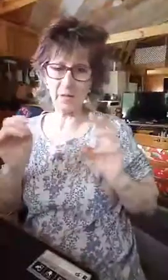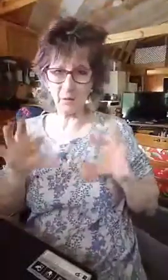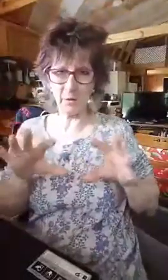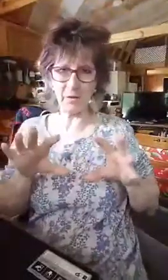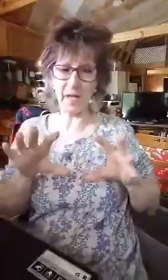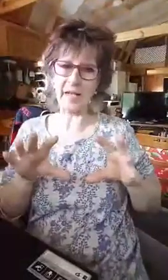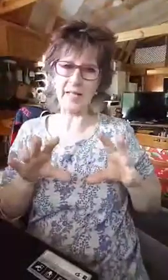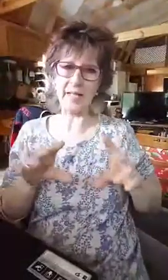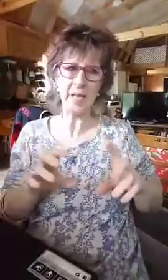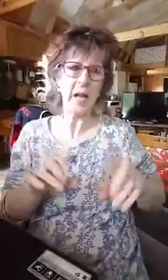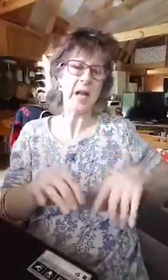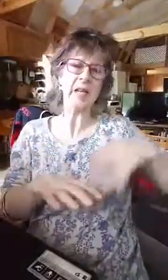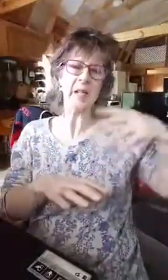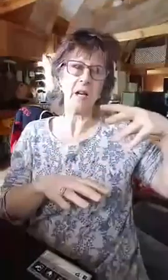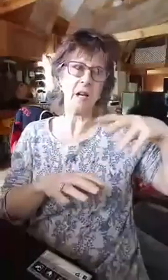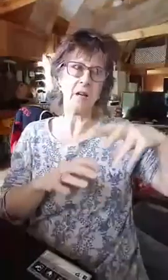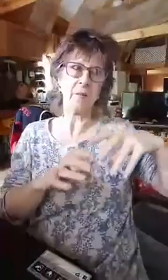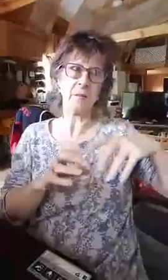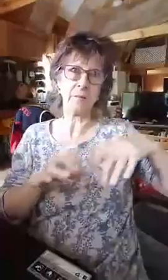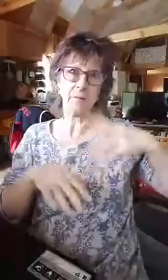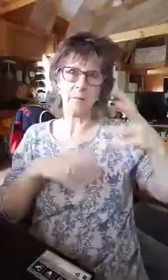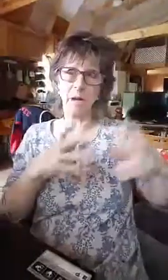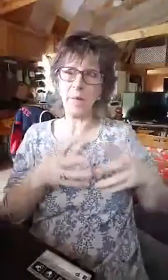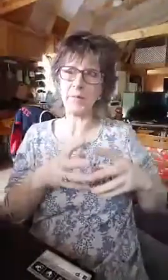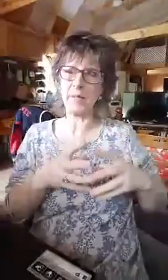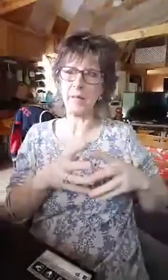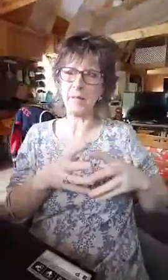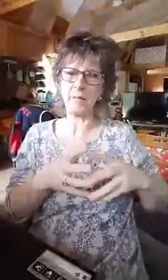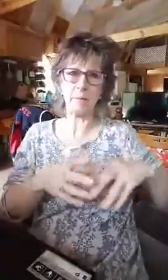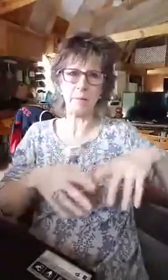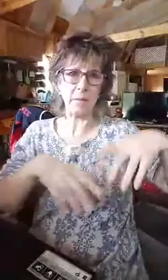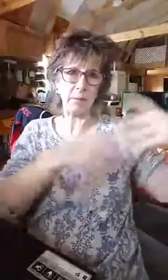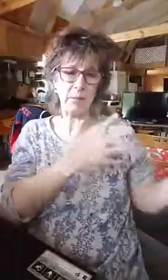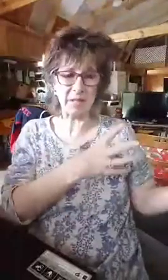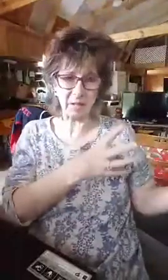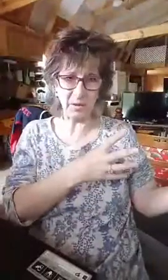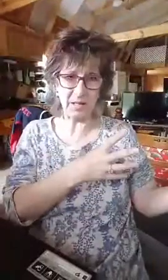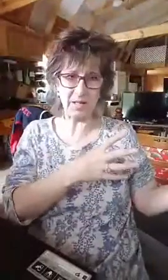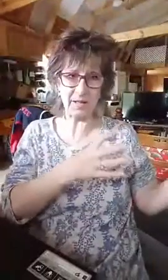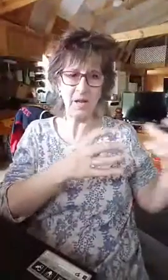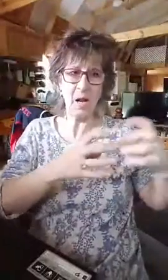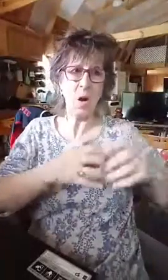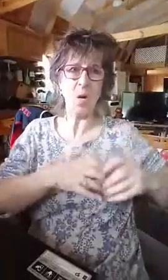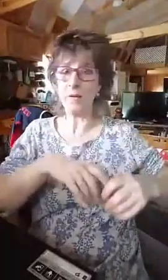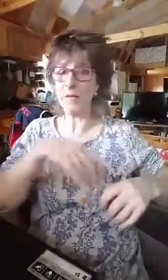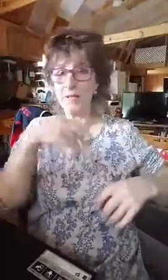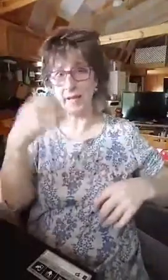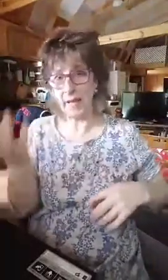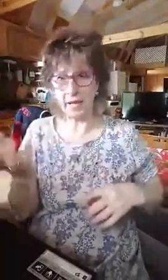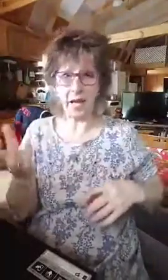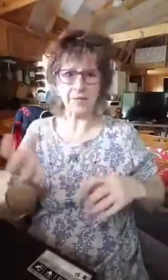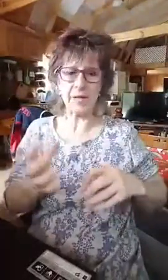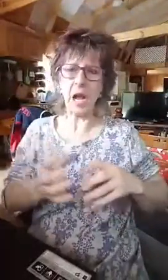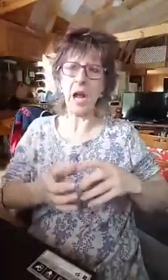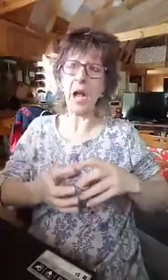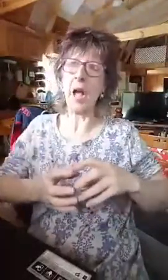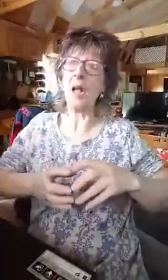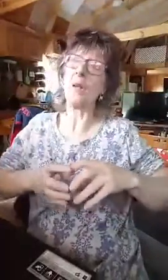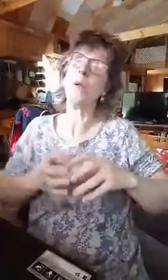the root of that is he's, um, perhaps, uh, being promiscuous or into gay lifestyle or